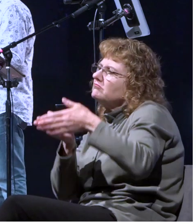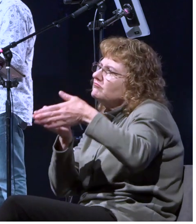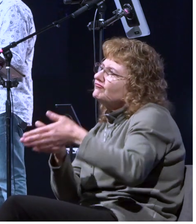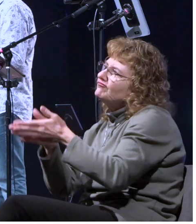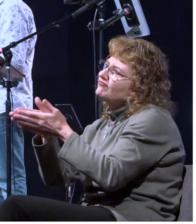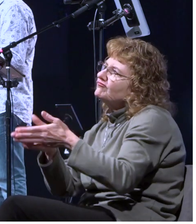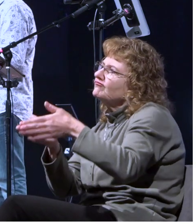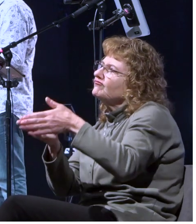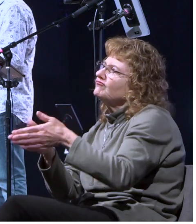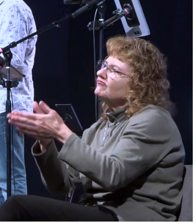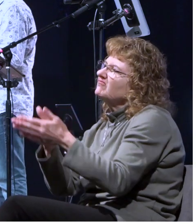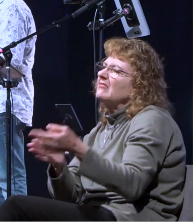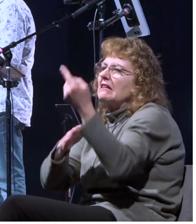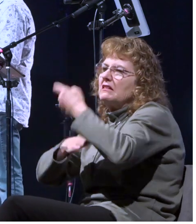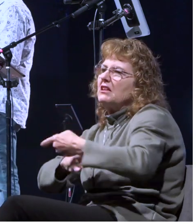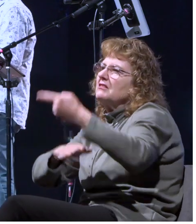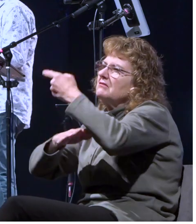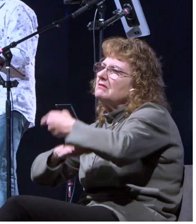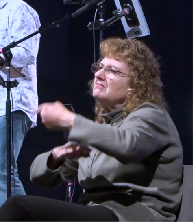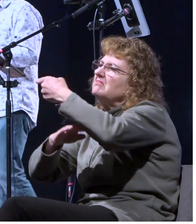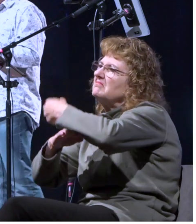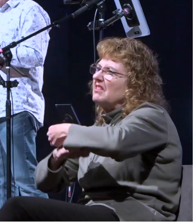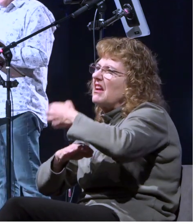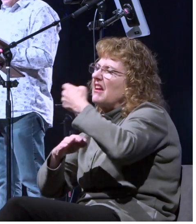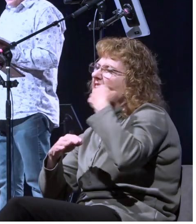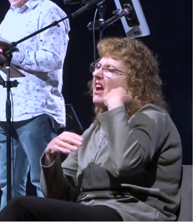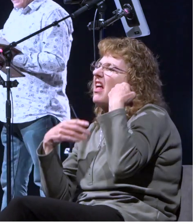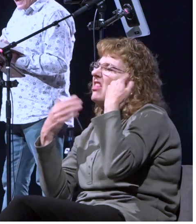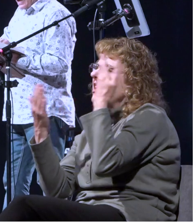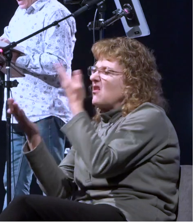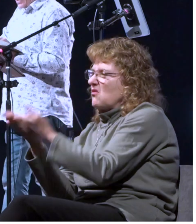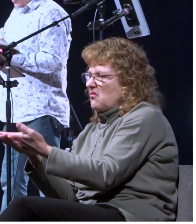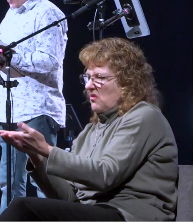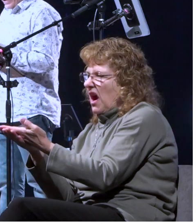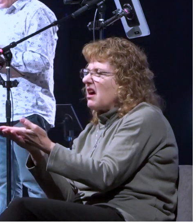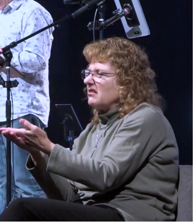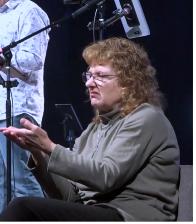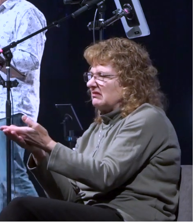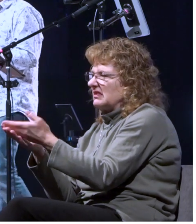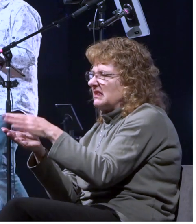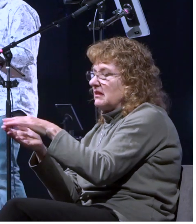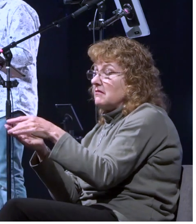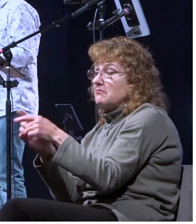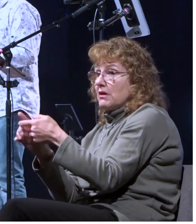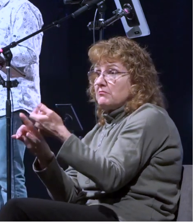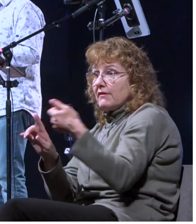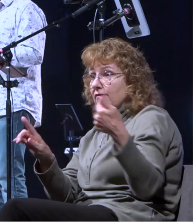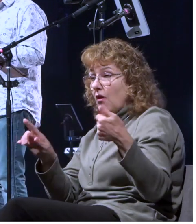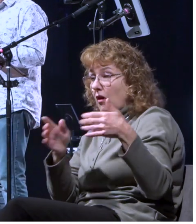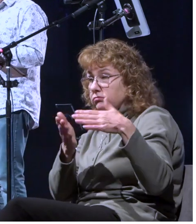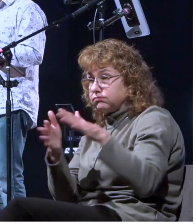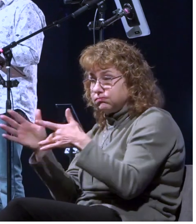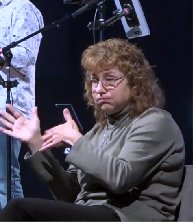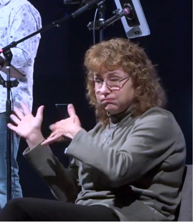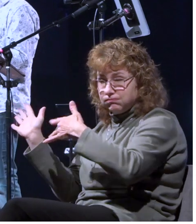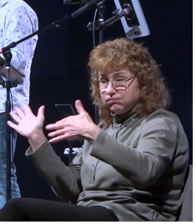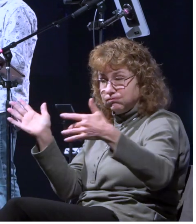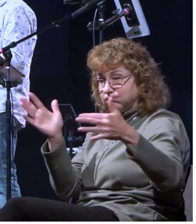arrived with difficulty off uh synidas uh the wind not permitting us to proceed we sailed